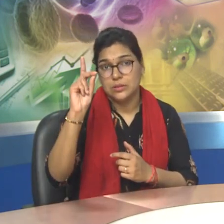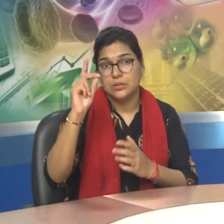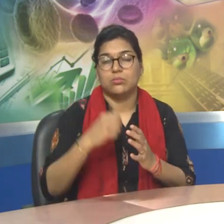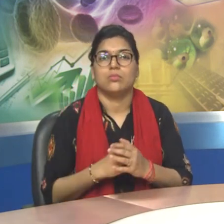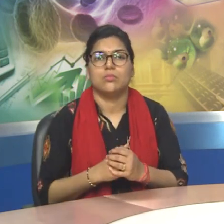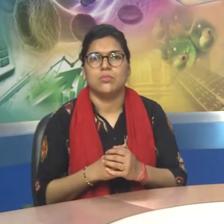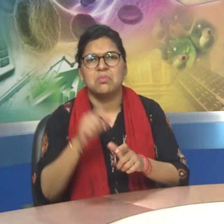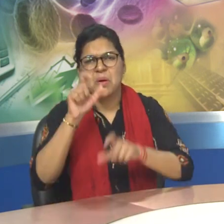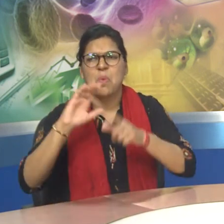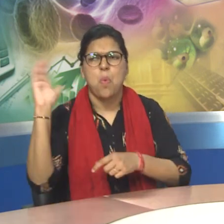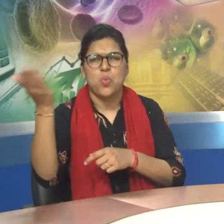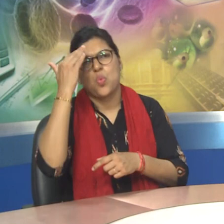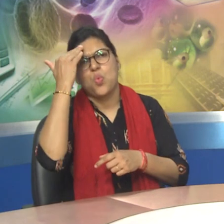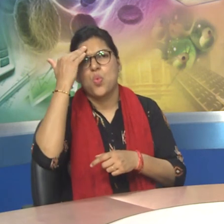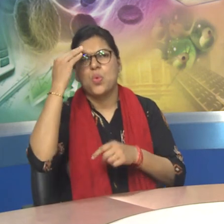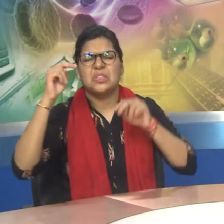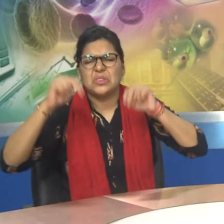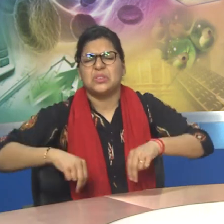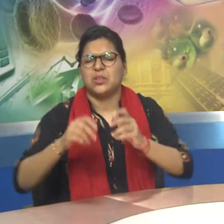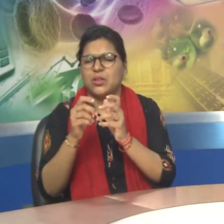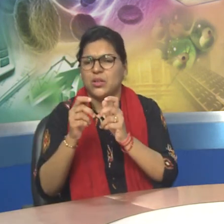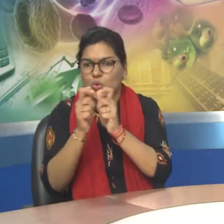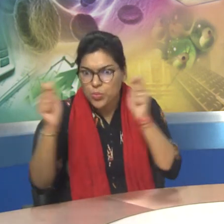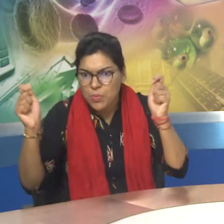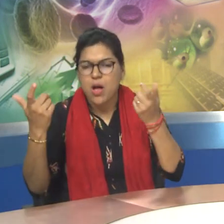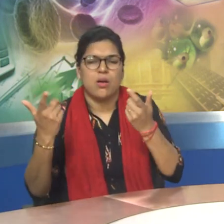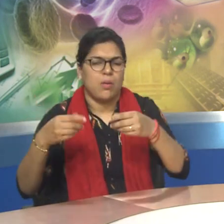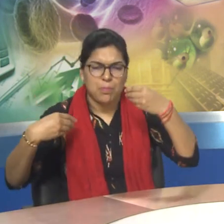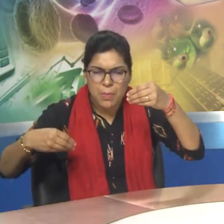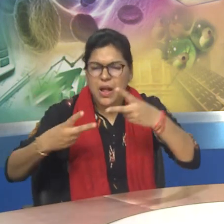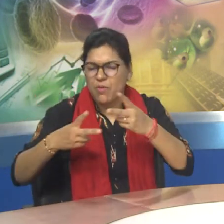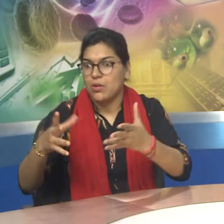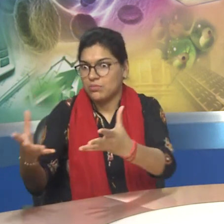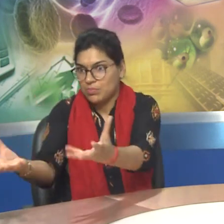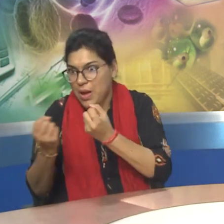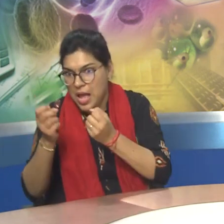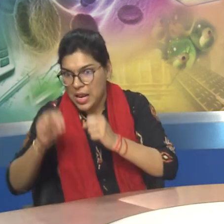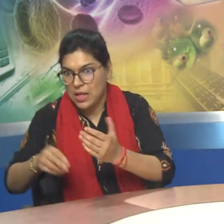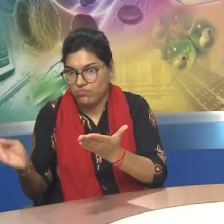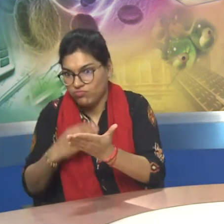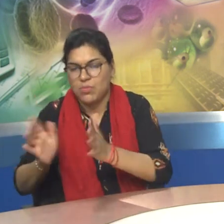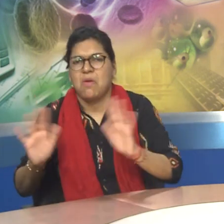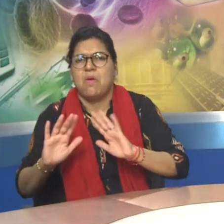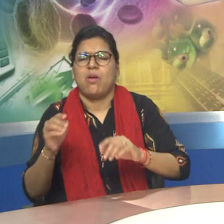Point 2 E They are also known as paperless or online journals.